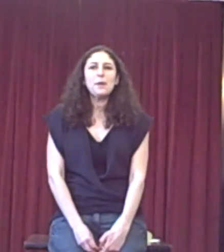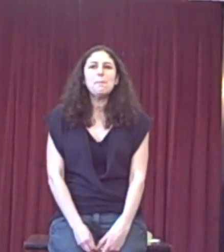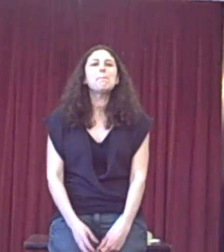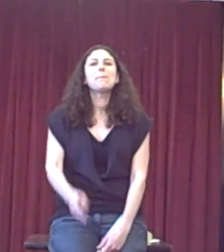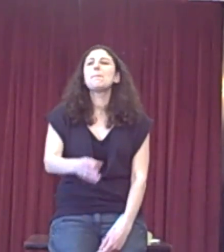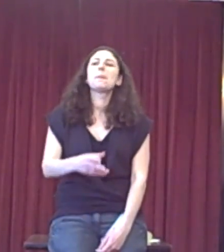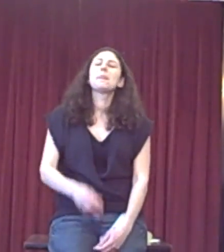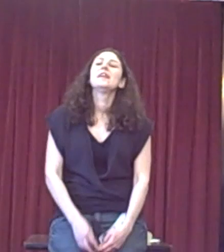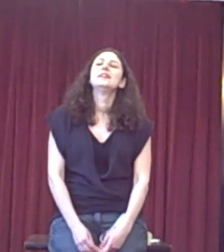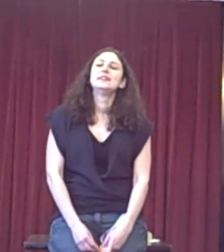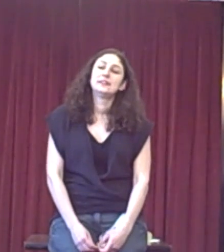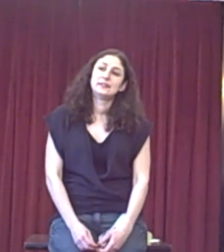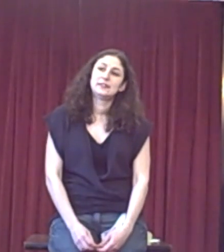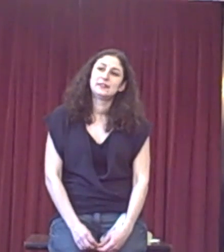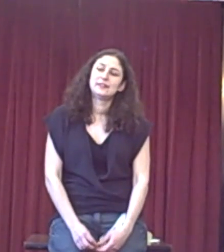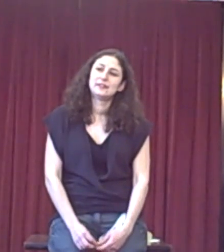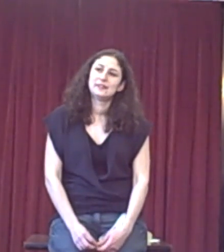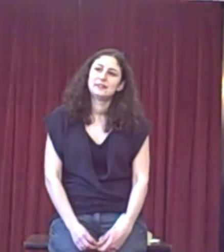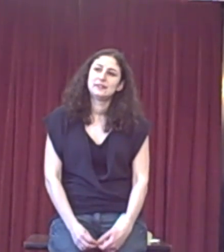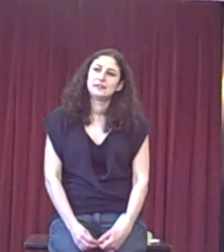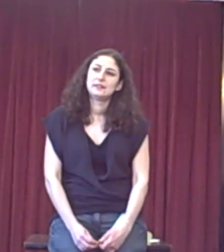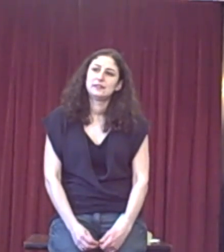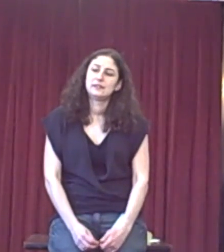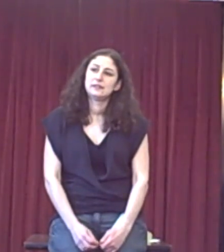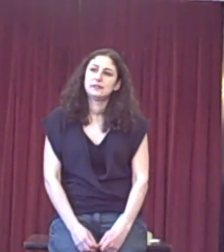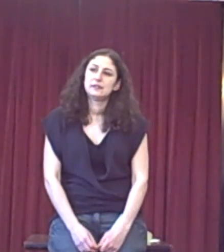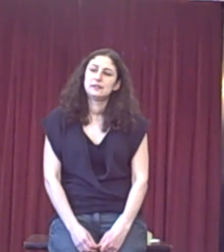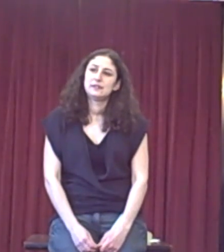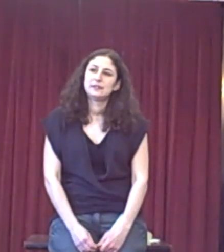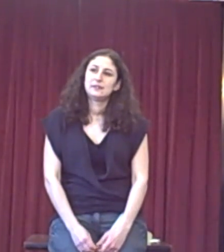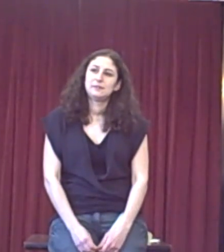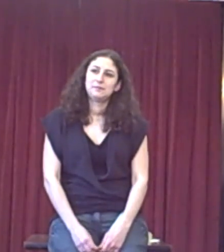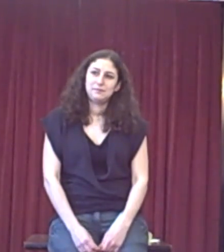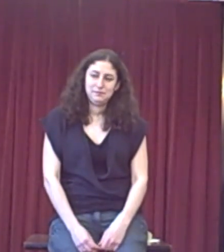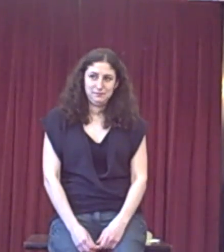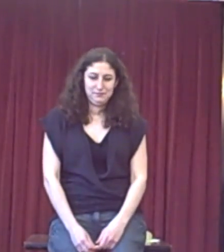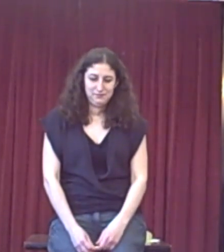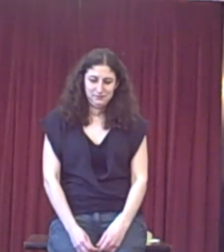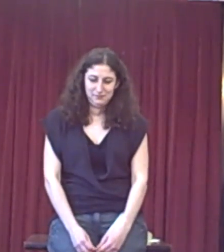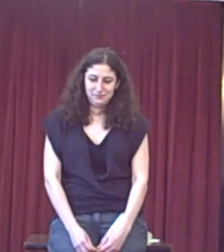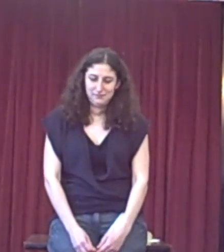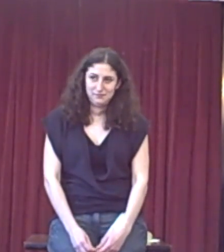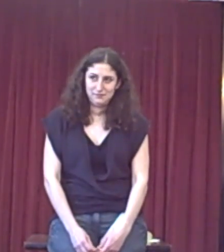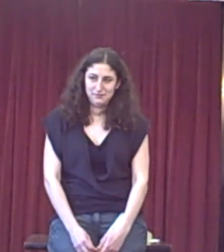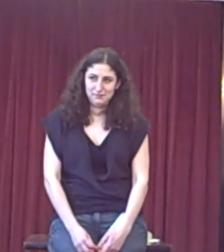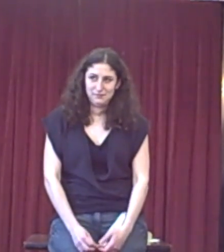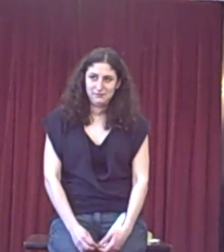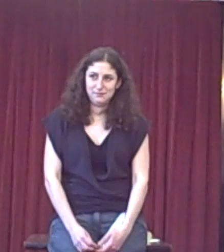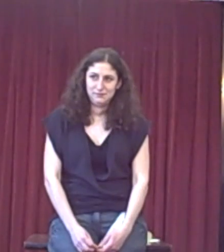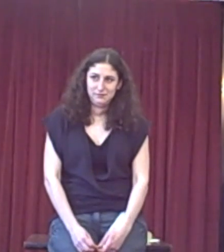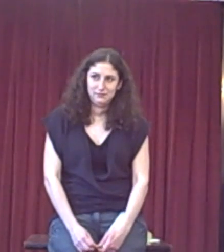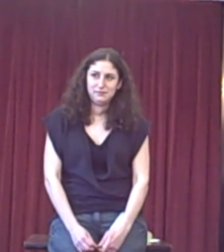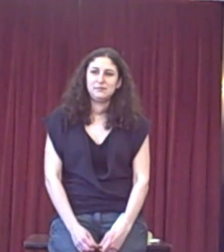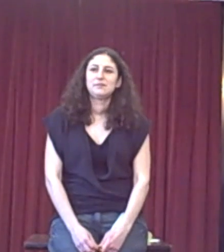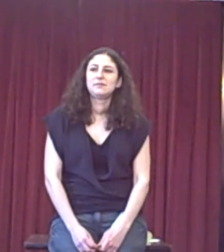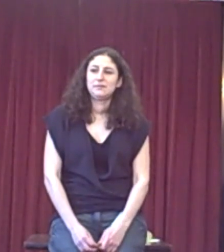How would we prepare this rebuttal in several levels? Like, on the first level you would say that gambling is not the same as spending money on